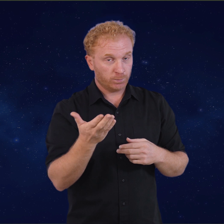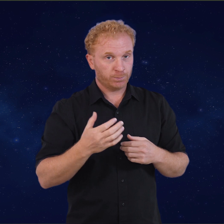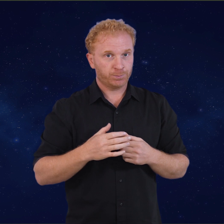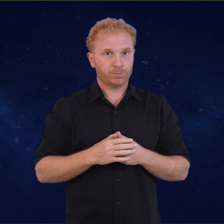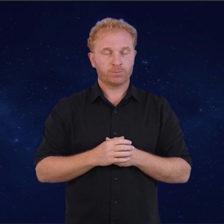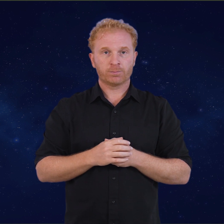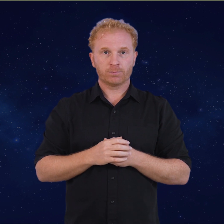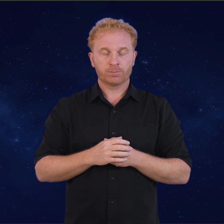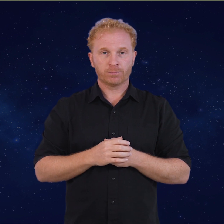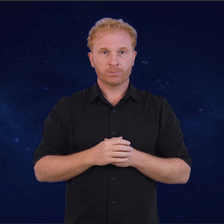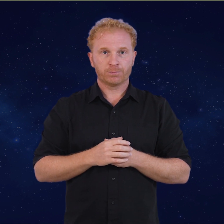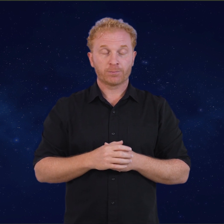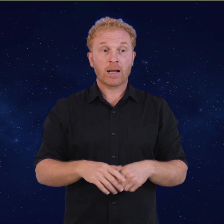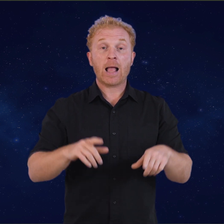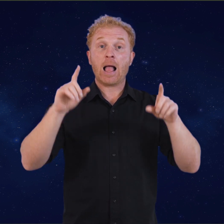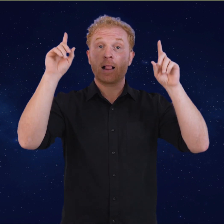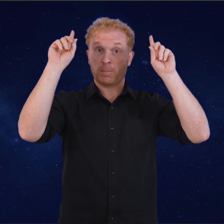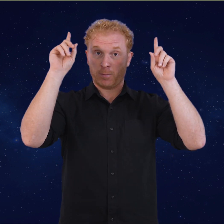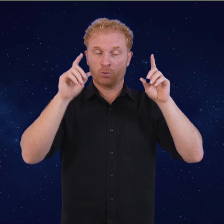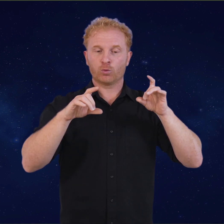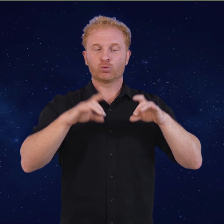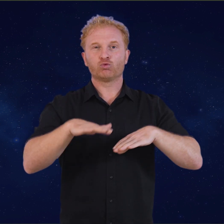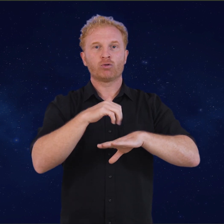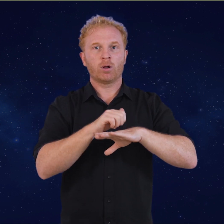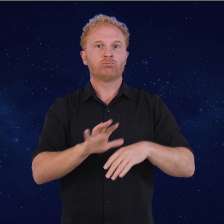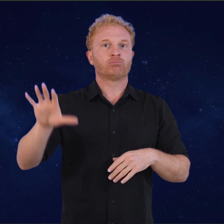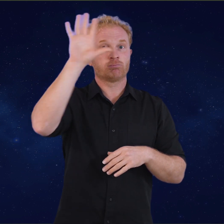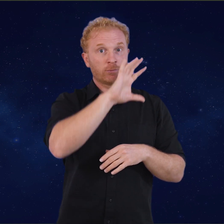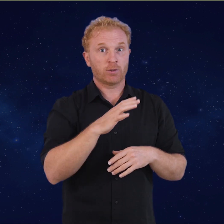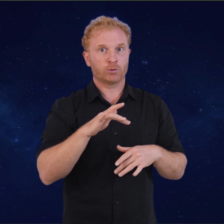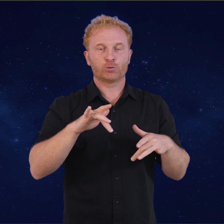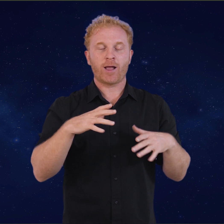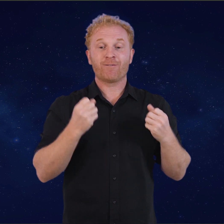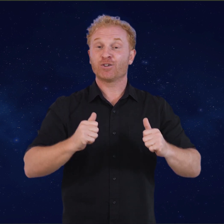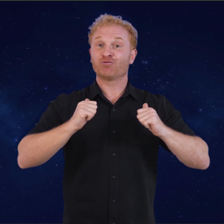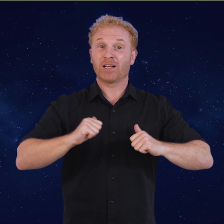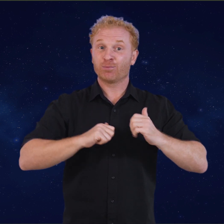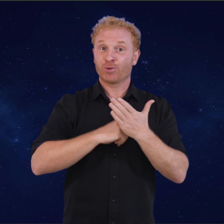At the moment, Australia does not have a training program that addresses prescribing,